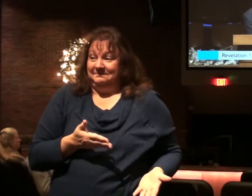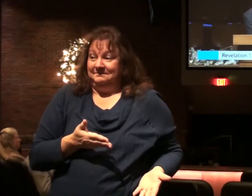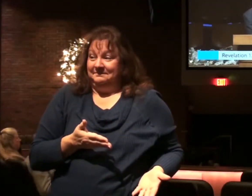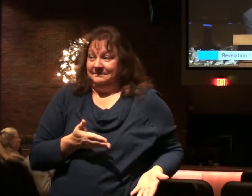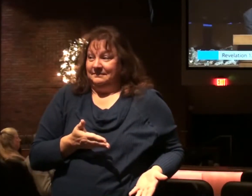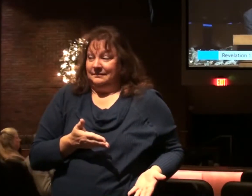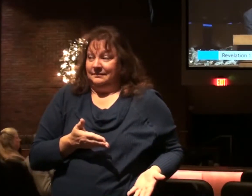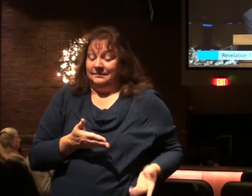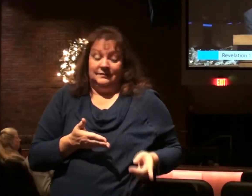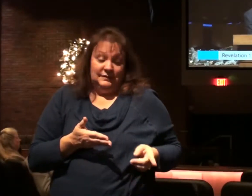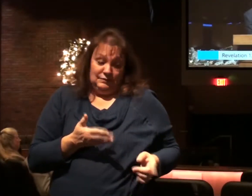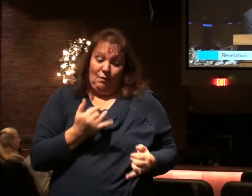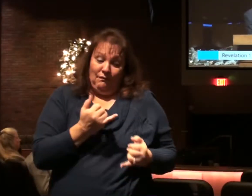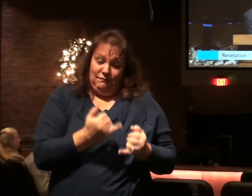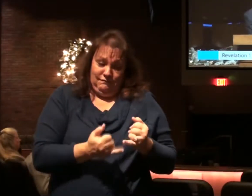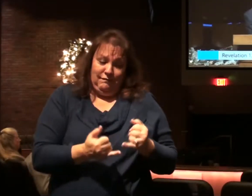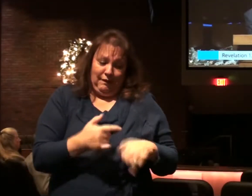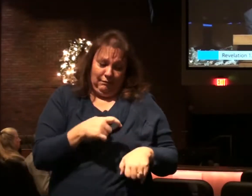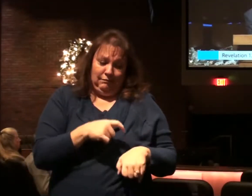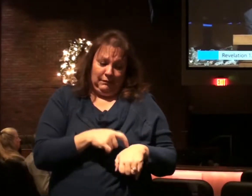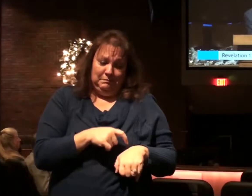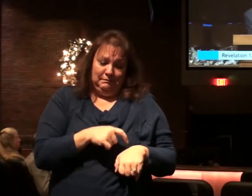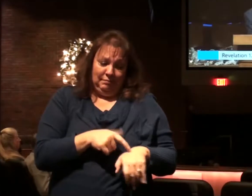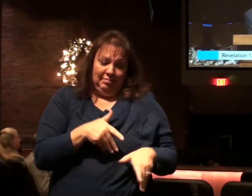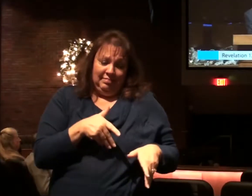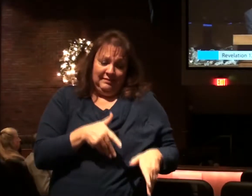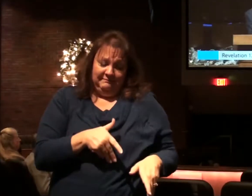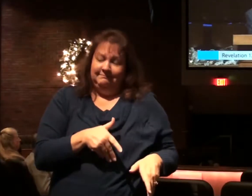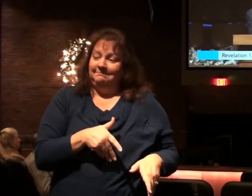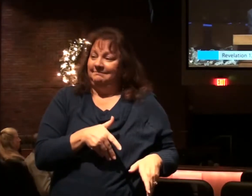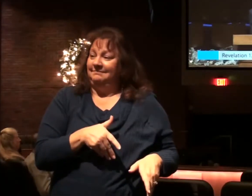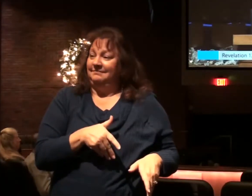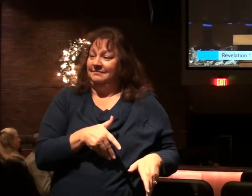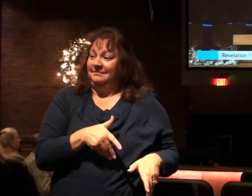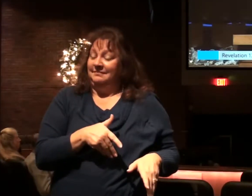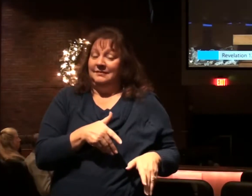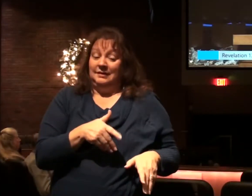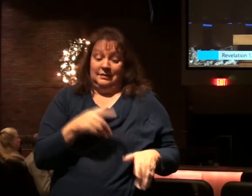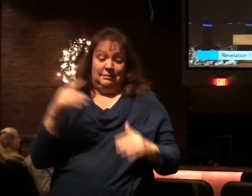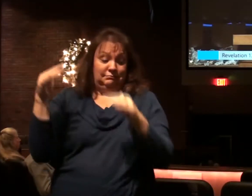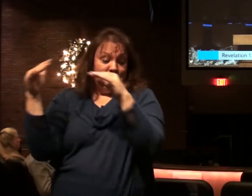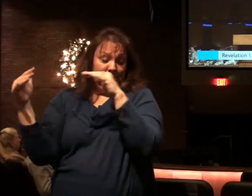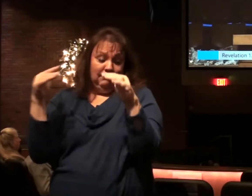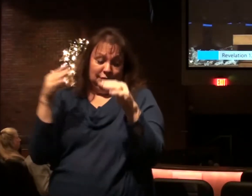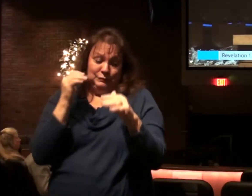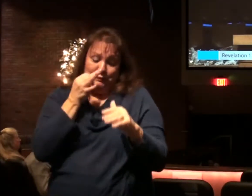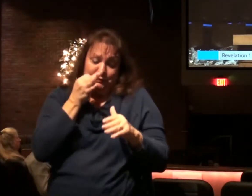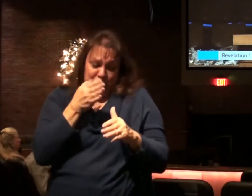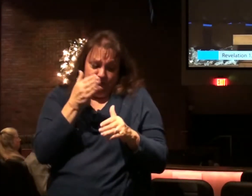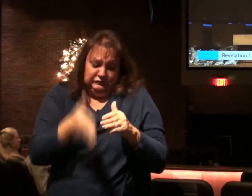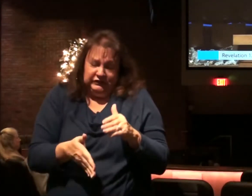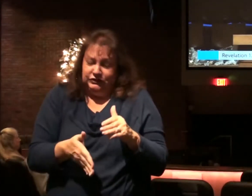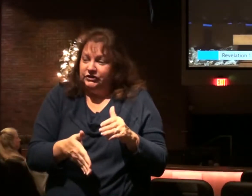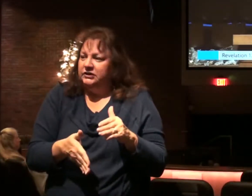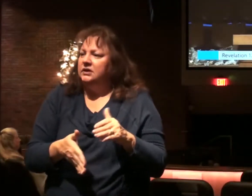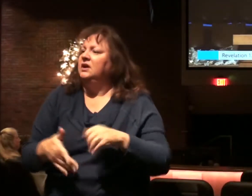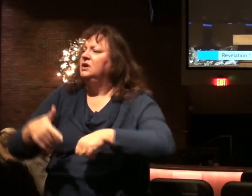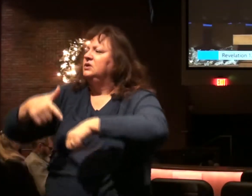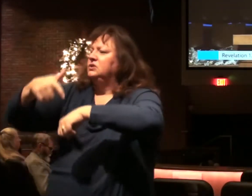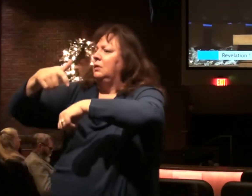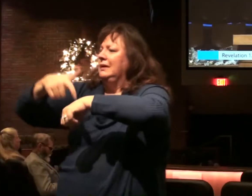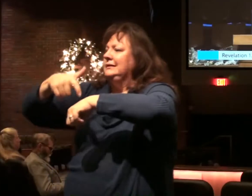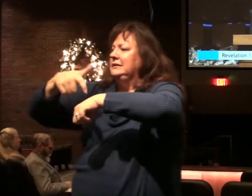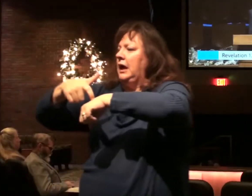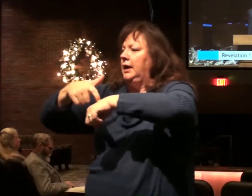these are the final stages of the conflicts. Now, this is a time